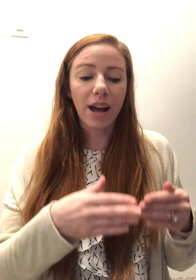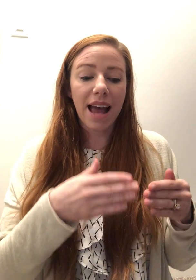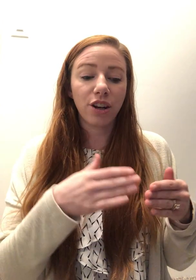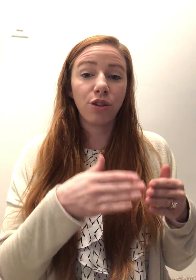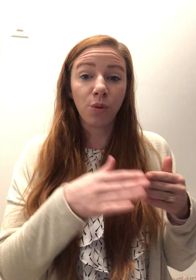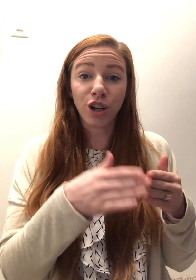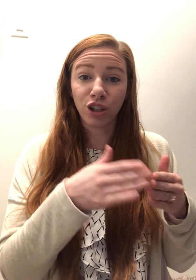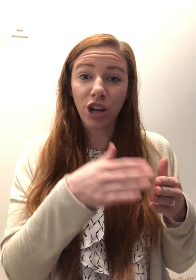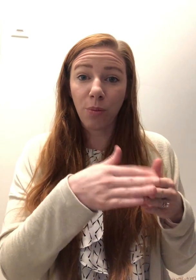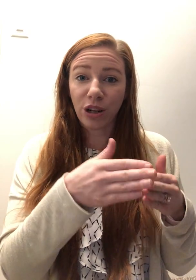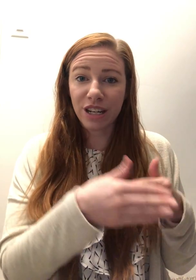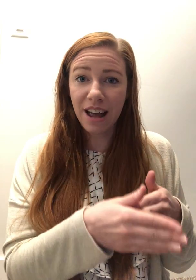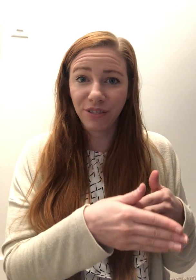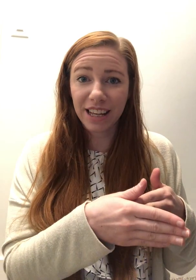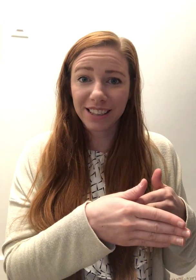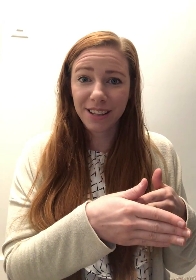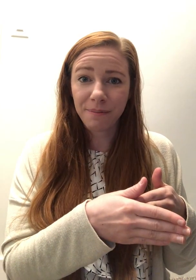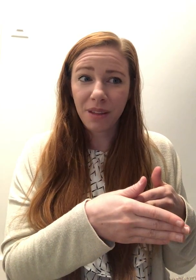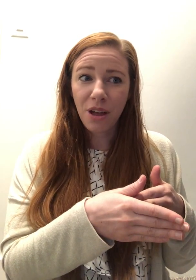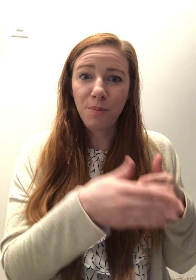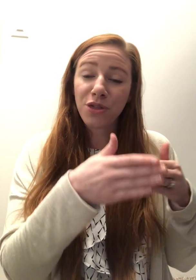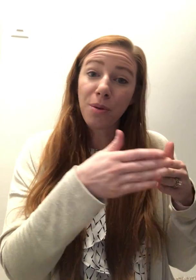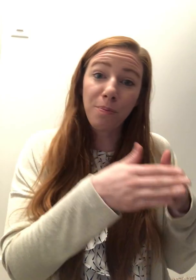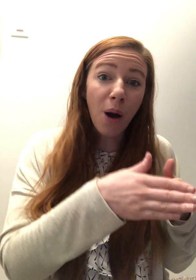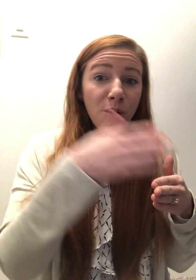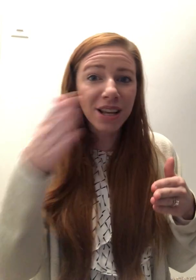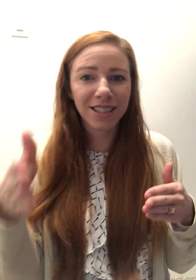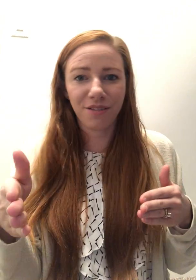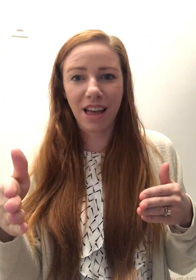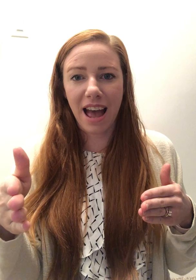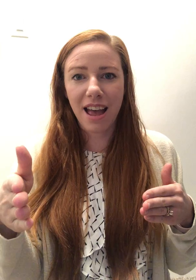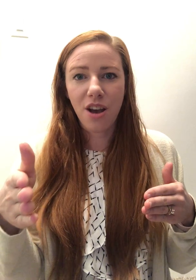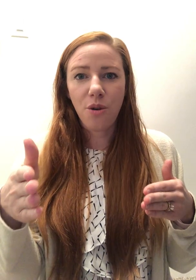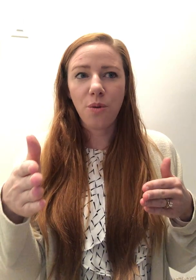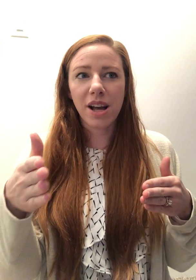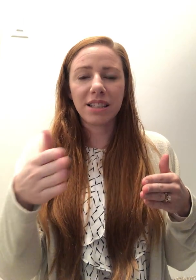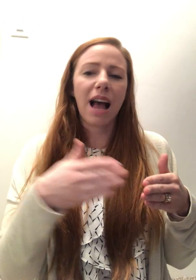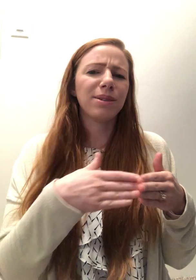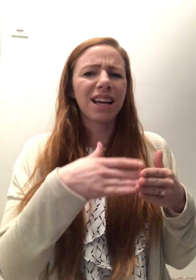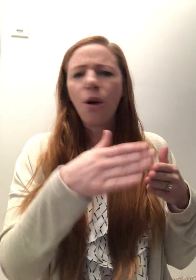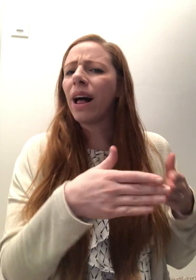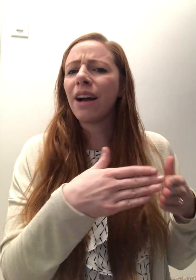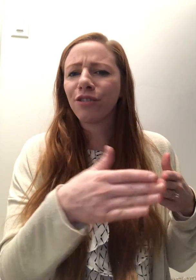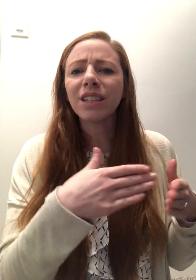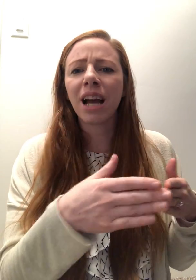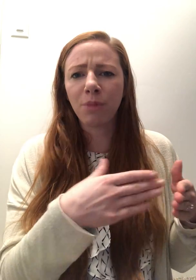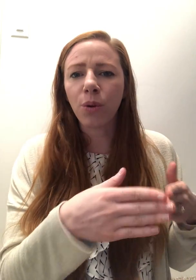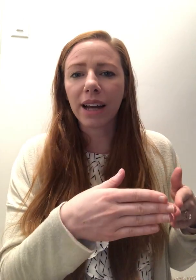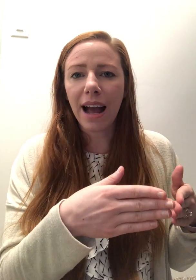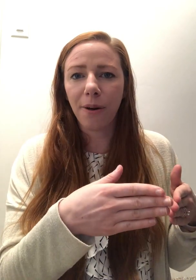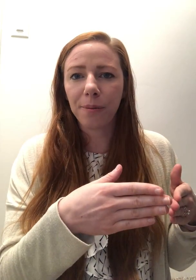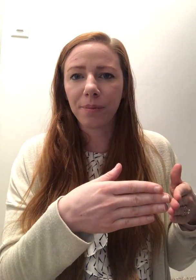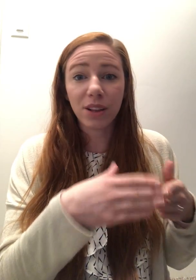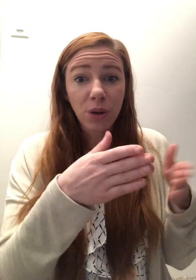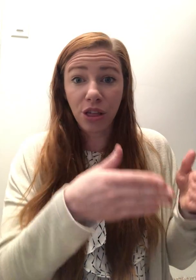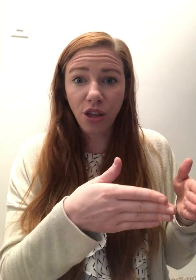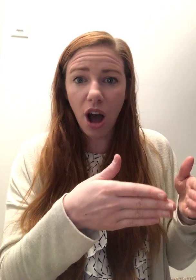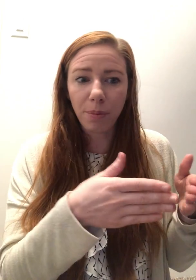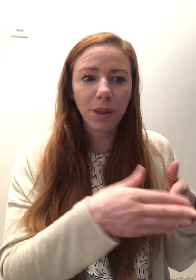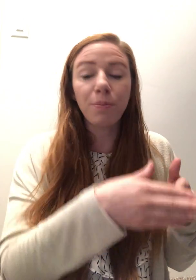I had to do the work to stop watching Netflix. Netflix. But the bonus of that was I was like, oh, I'll have free time to work out. That's what I thought. But the